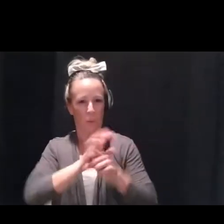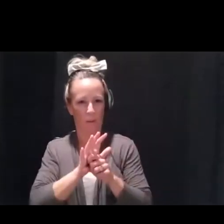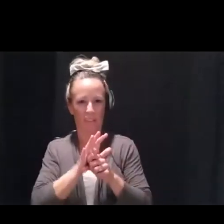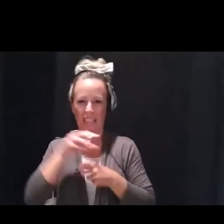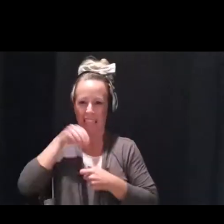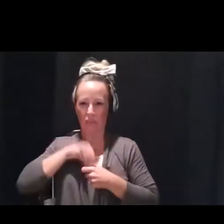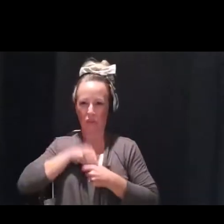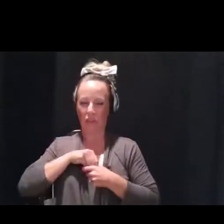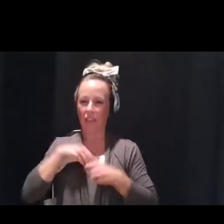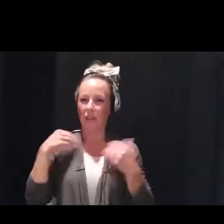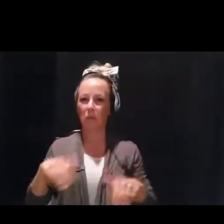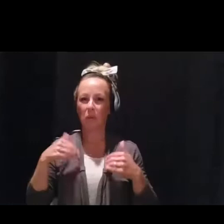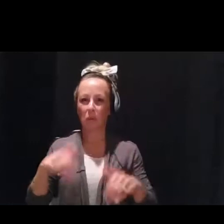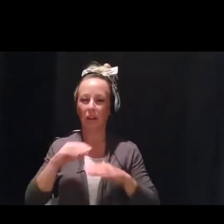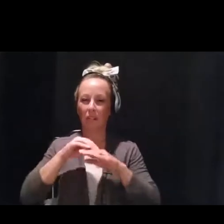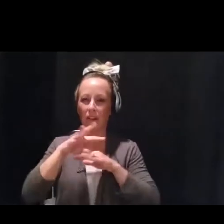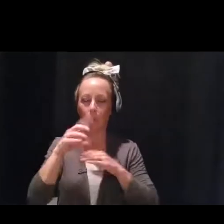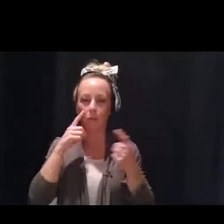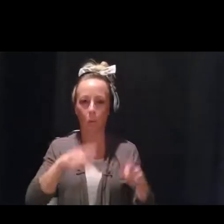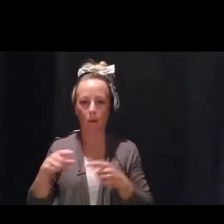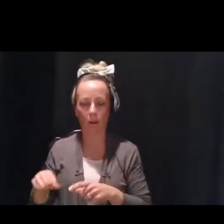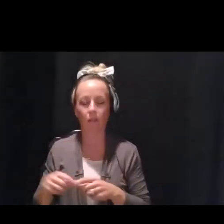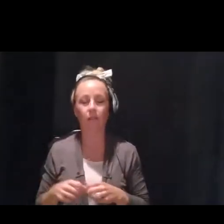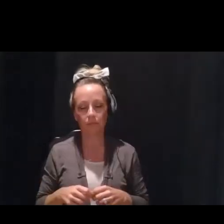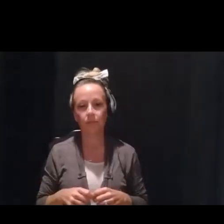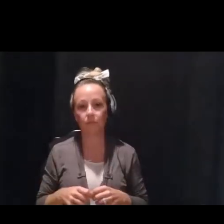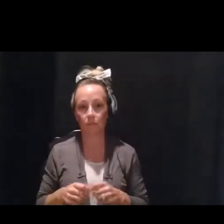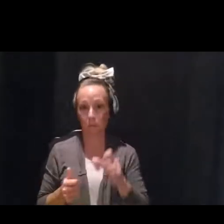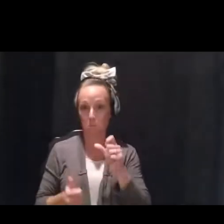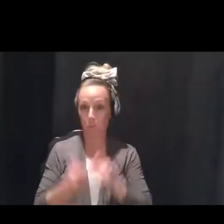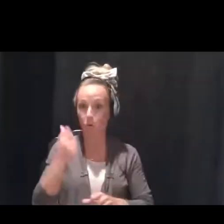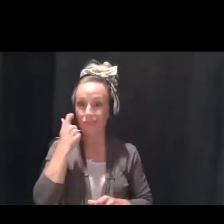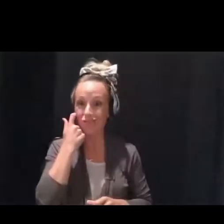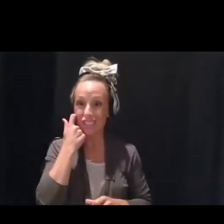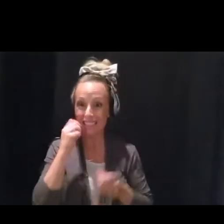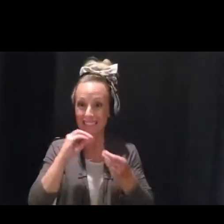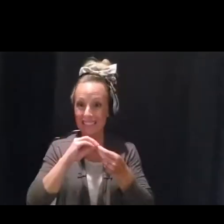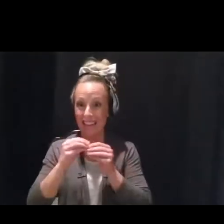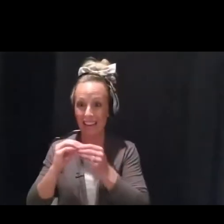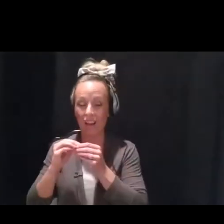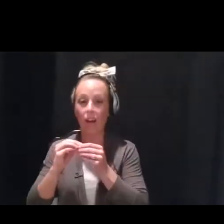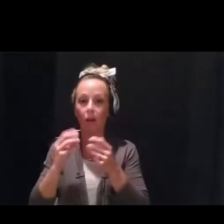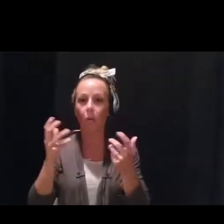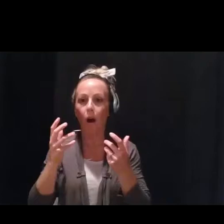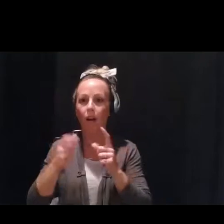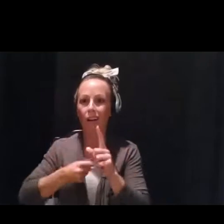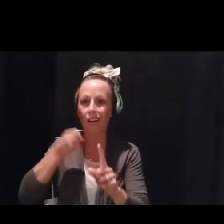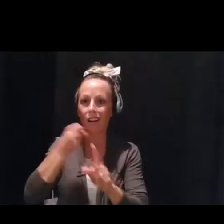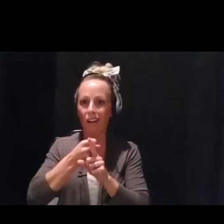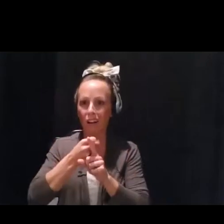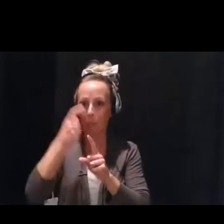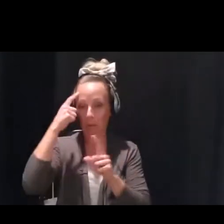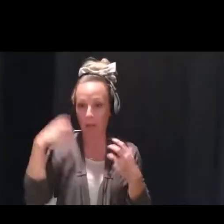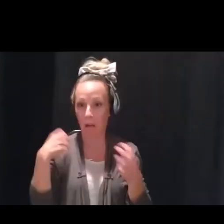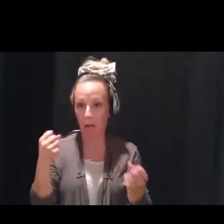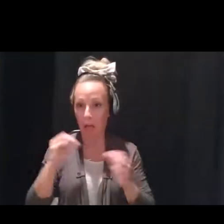So the more recent data that's coming out is showing that the impact on Americans' mental health is